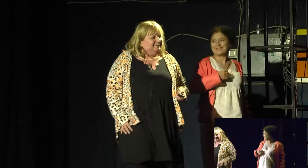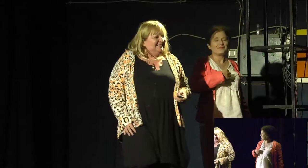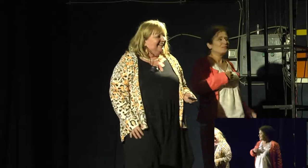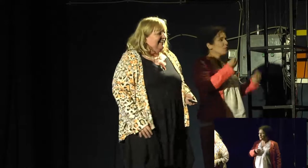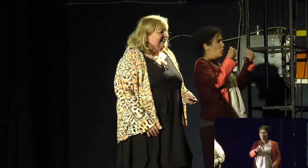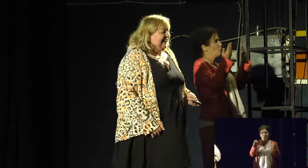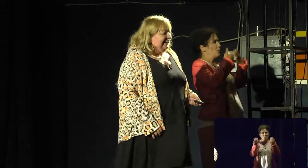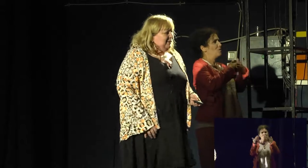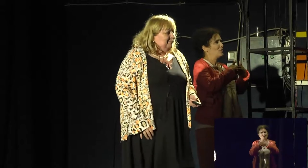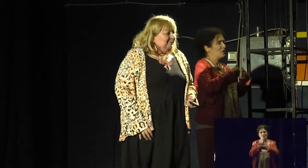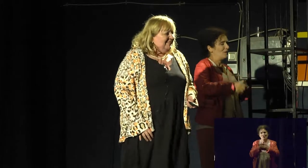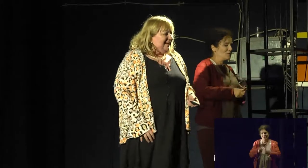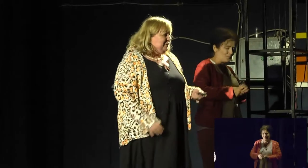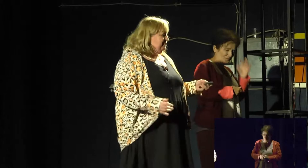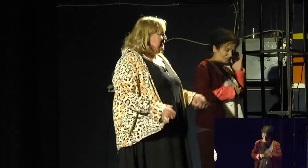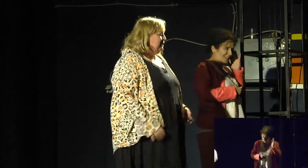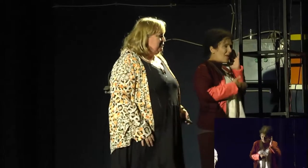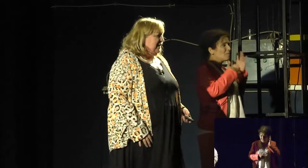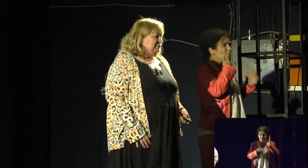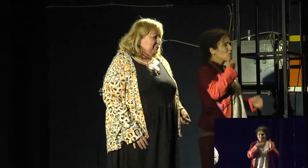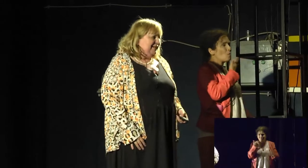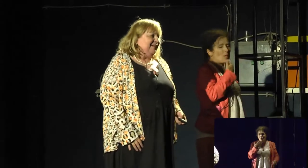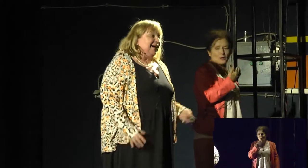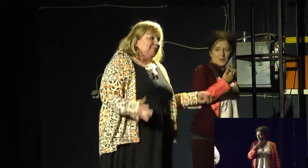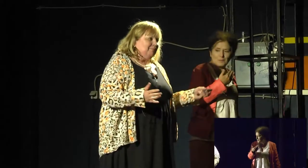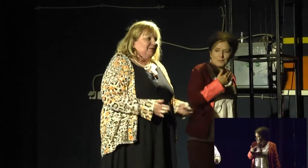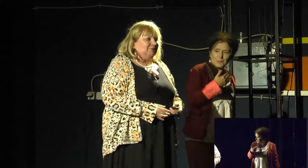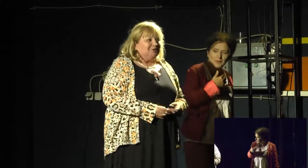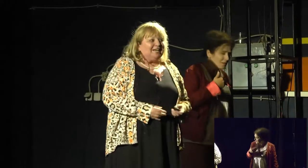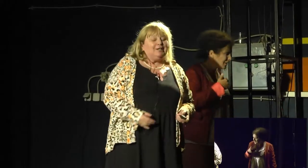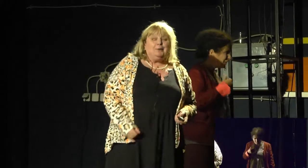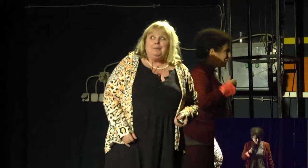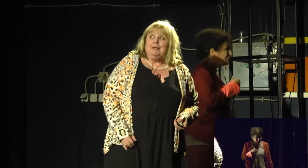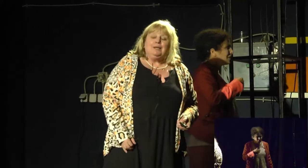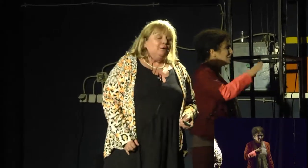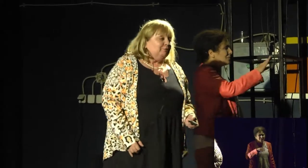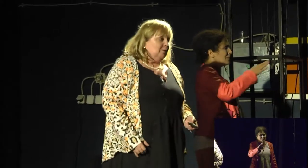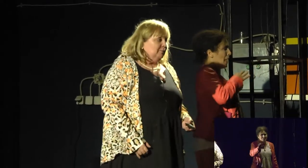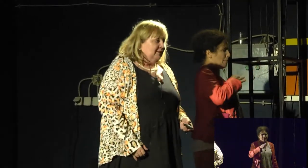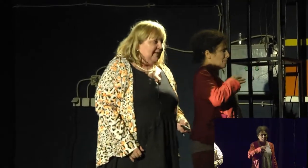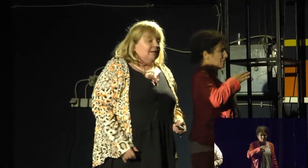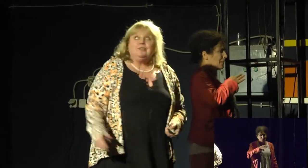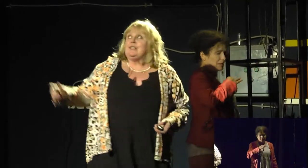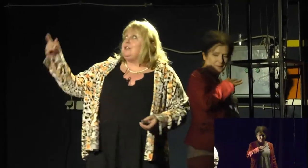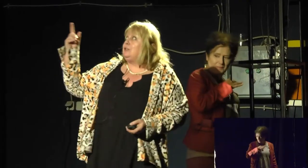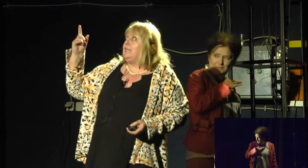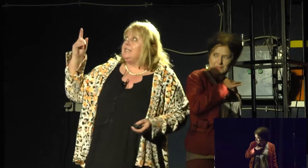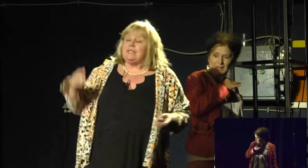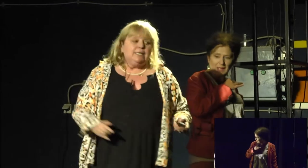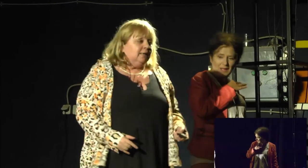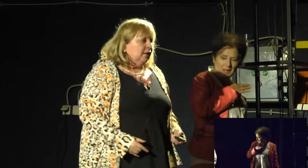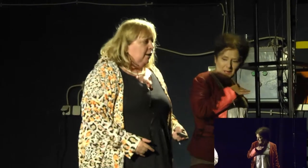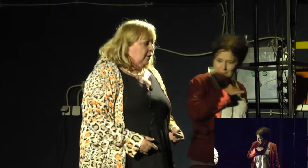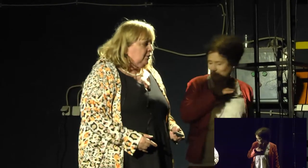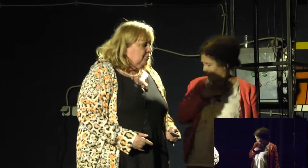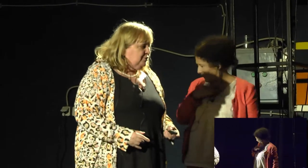Good evening. Thank you very much for having me here. I'm Georgia. I come from the Netherlands, as you